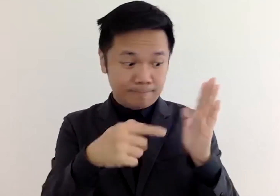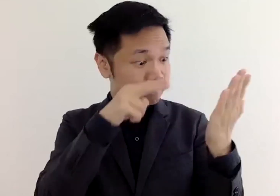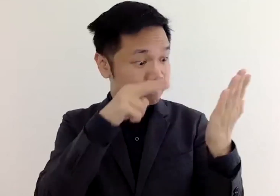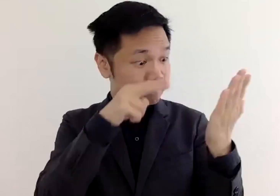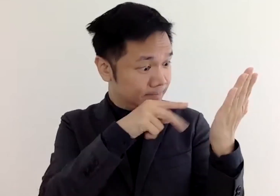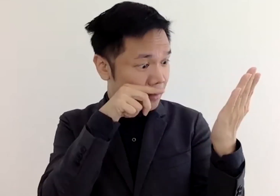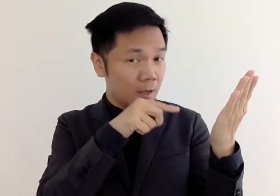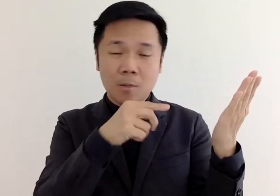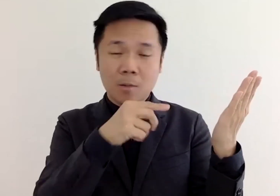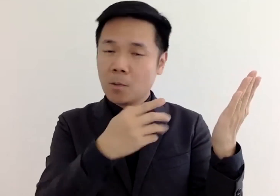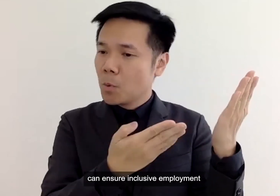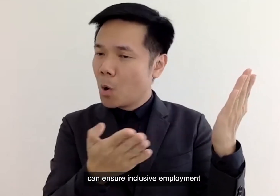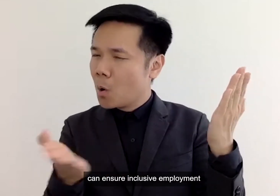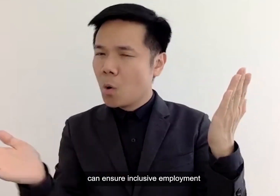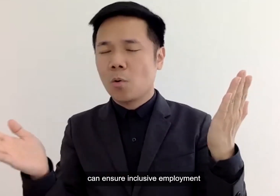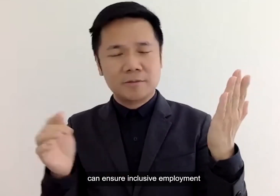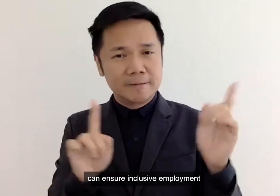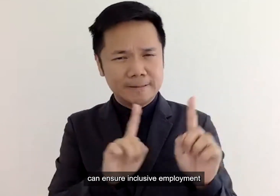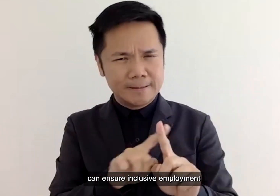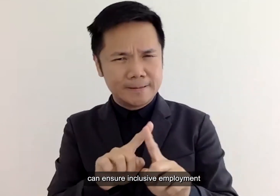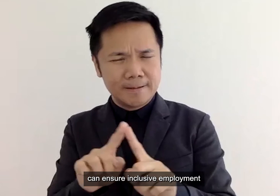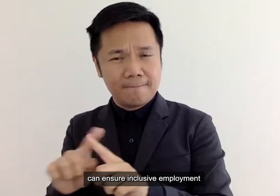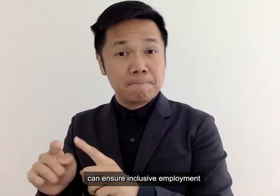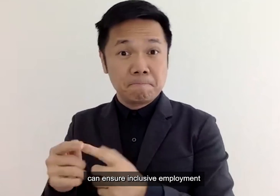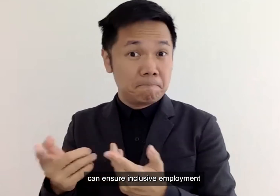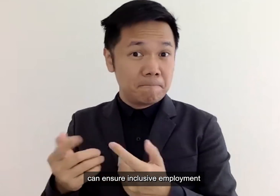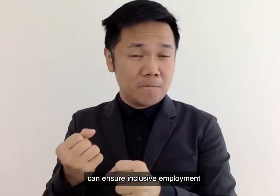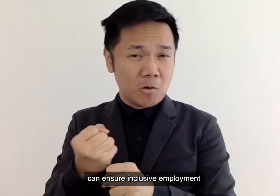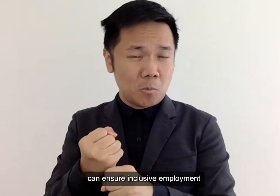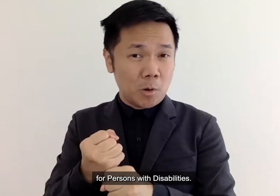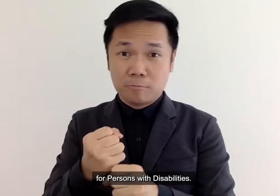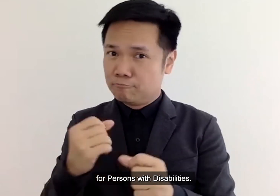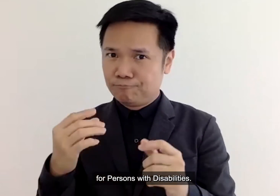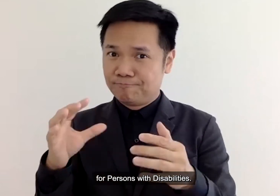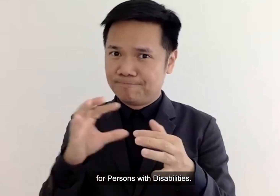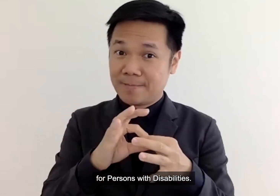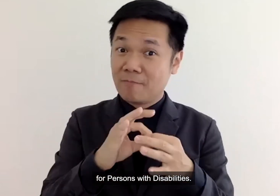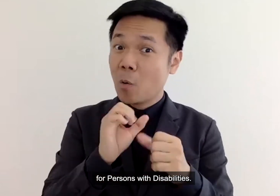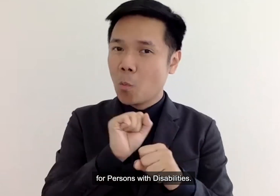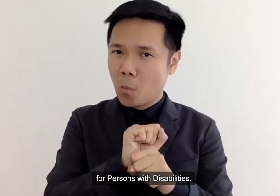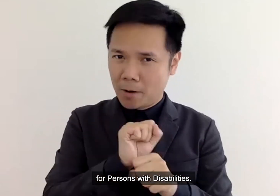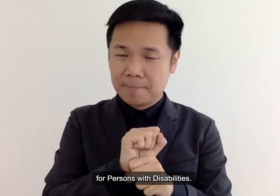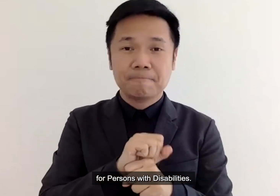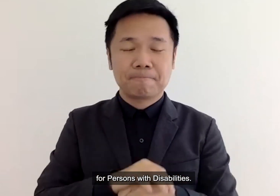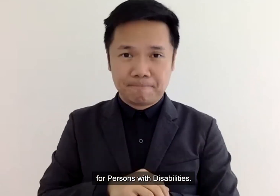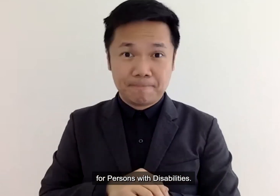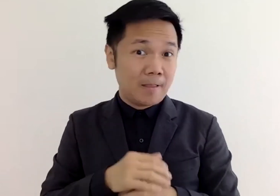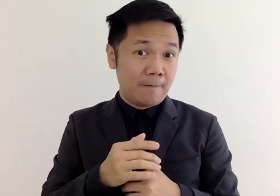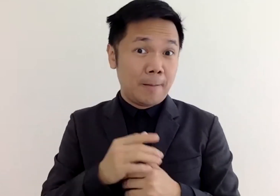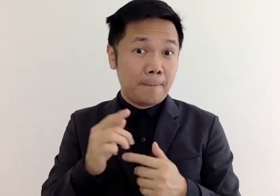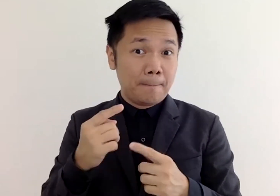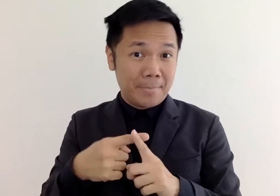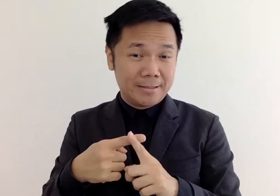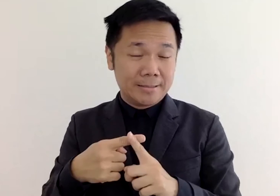uh uh can ensure inclusive employment for persons with disabilities